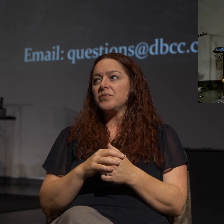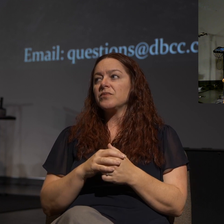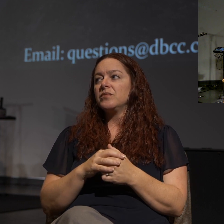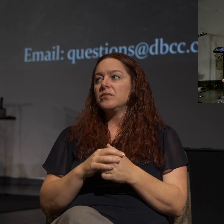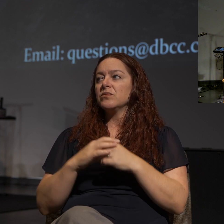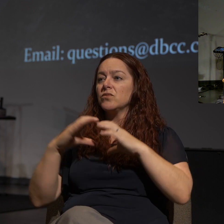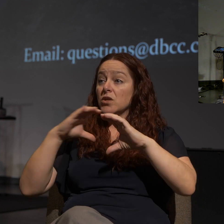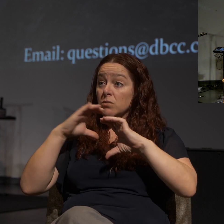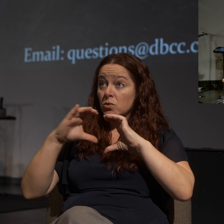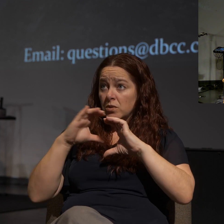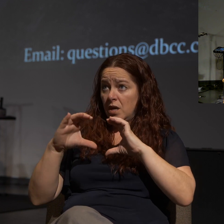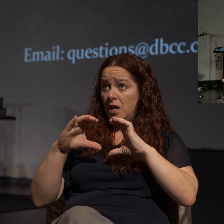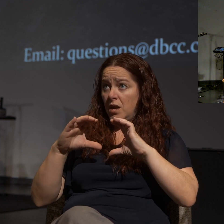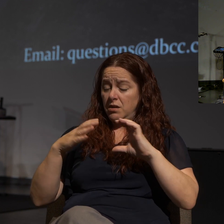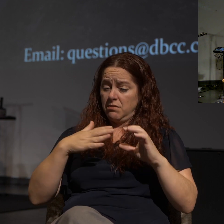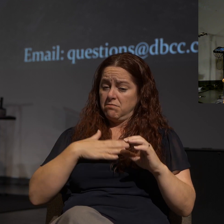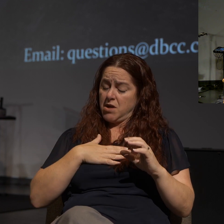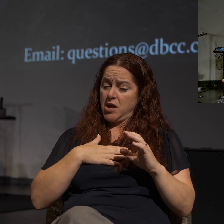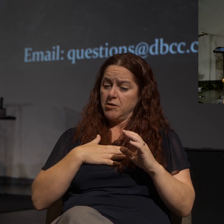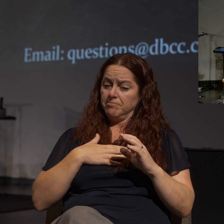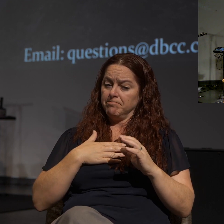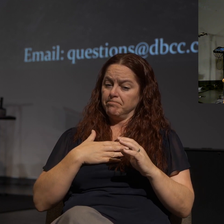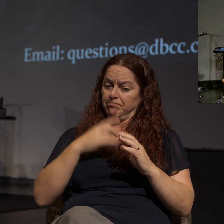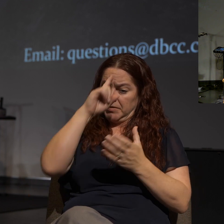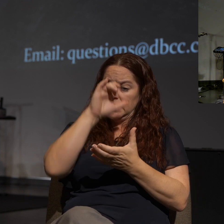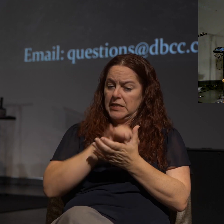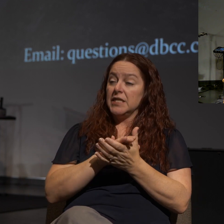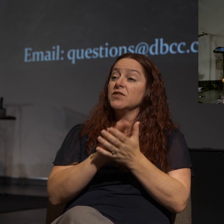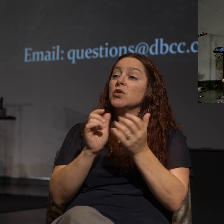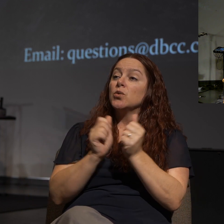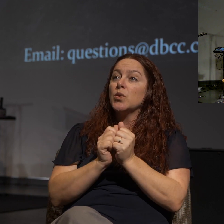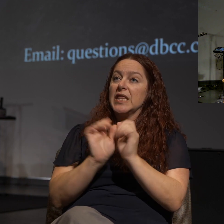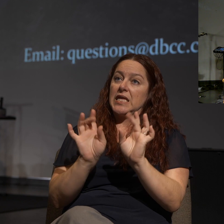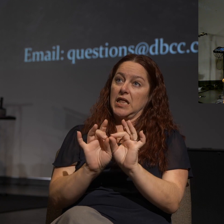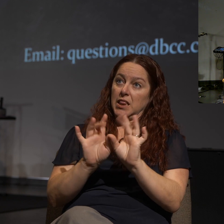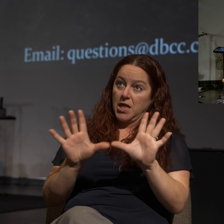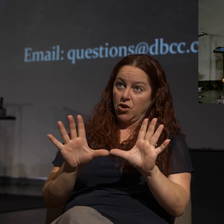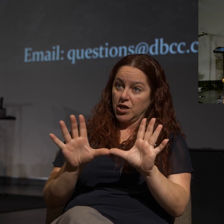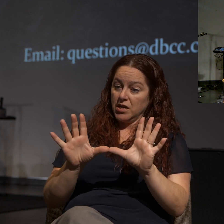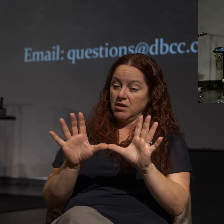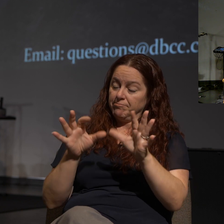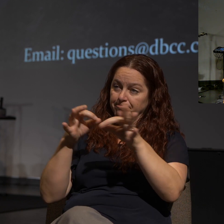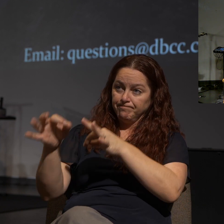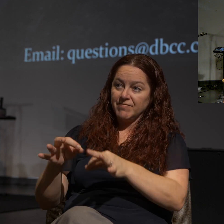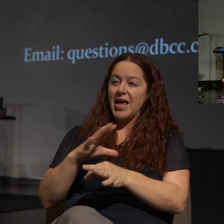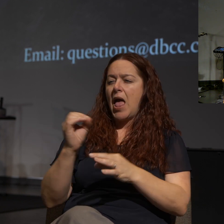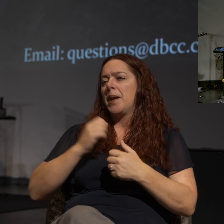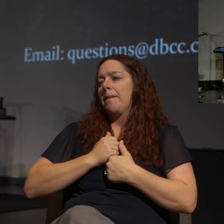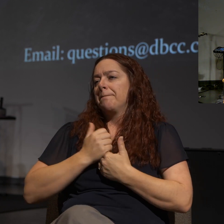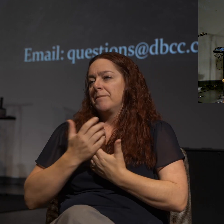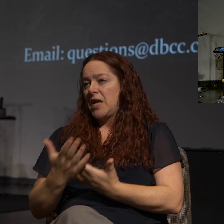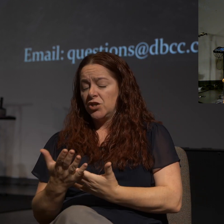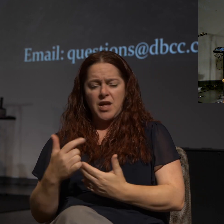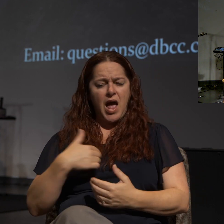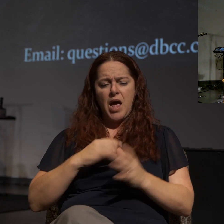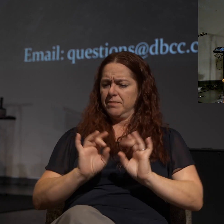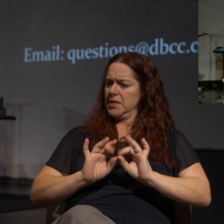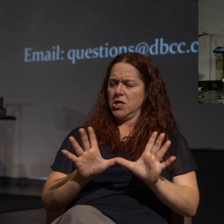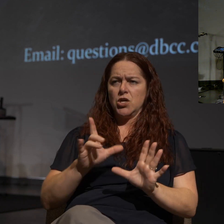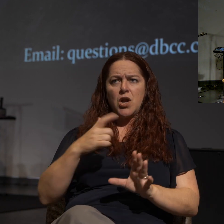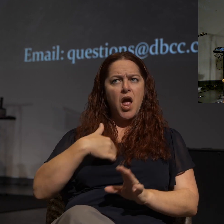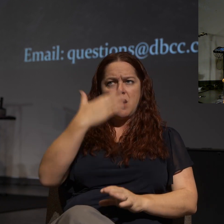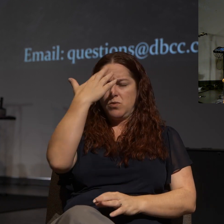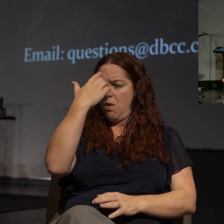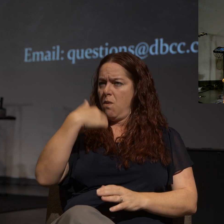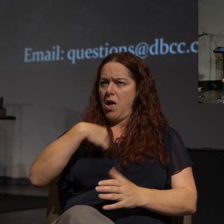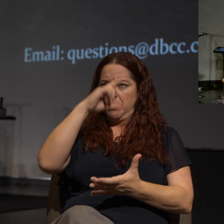Communicate my convictions with clarity and compassion. I am very clear on what I believe and why